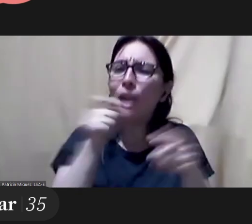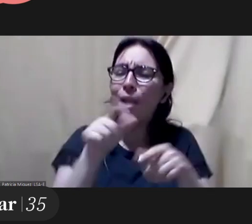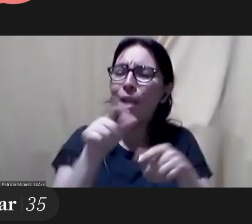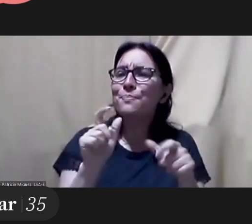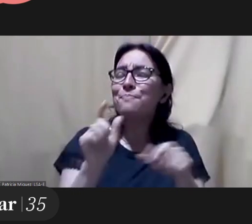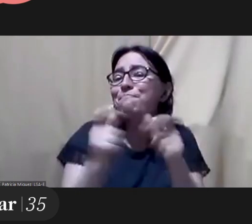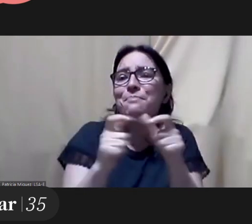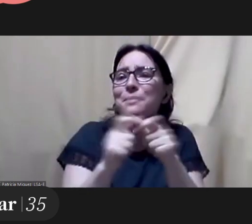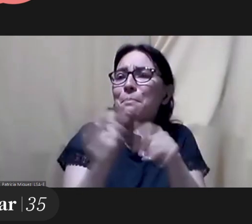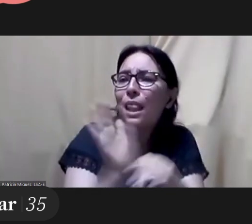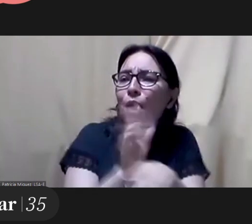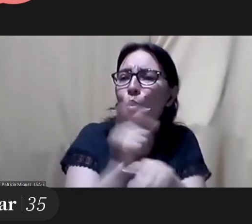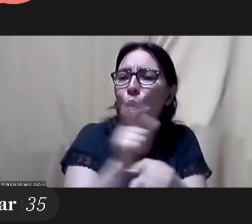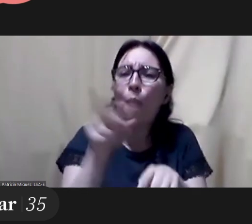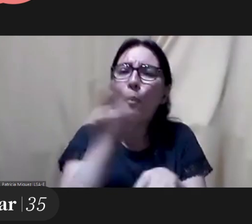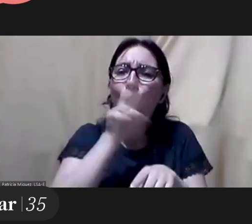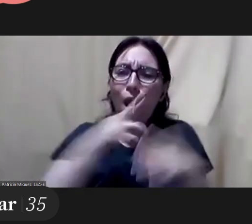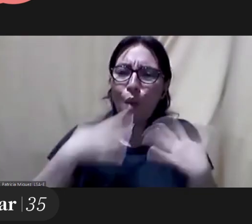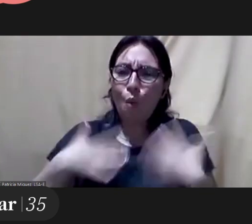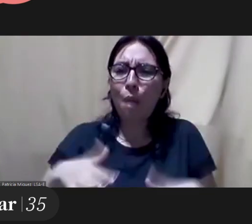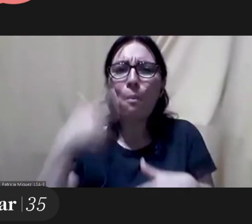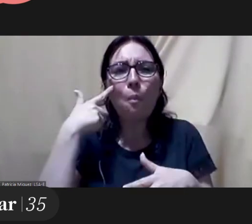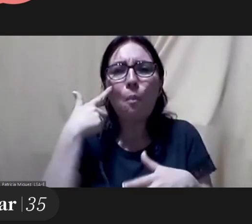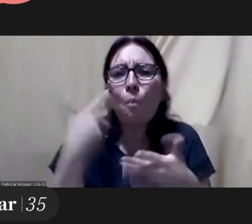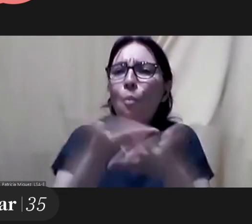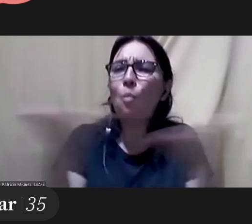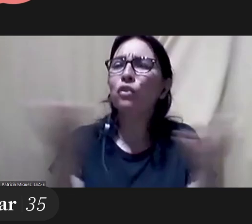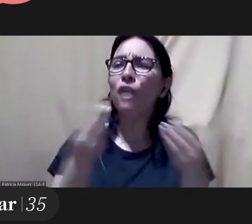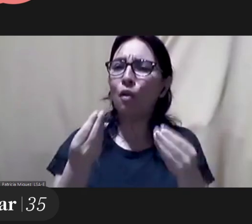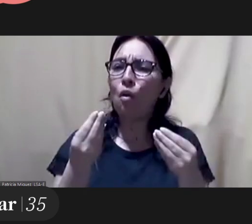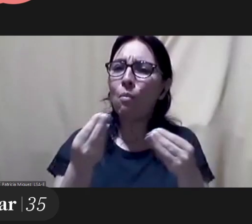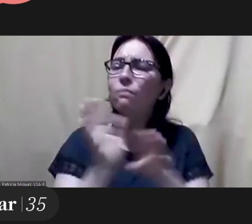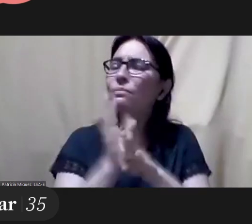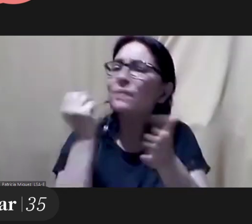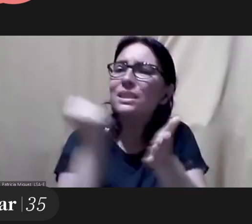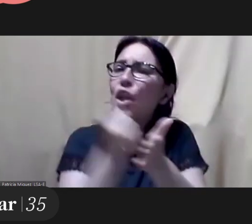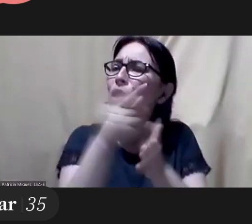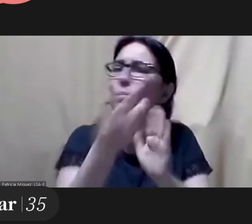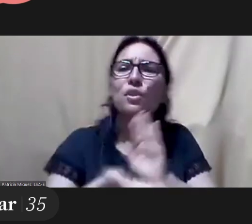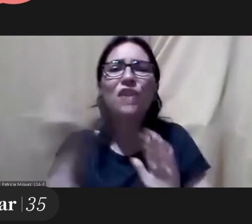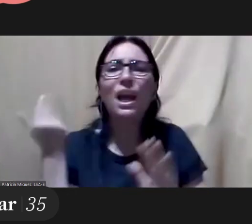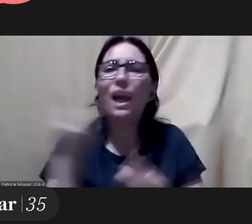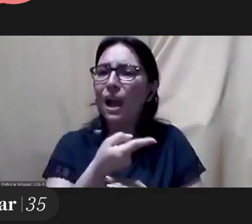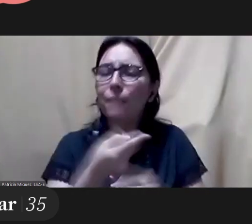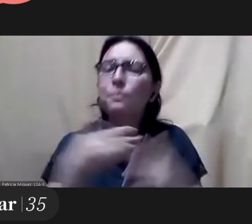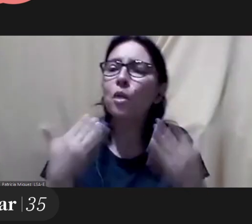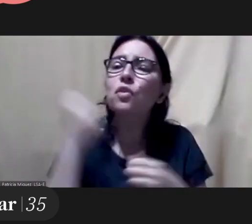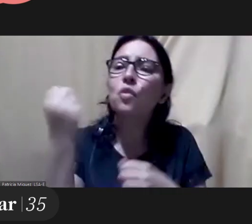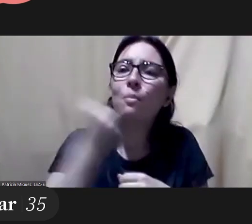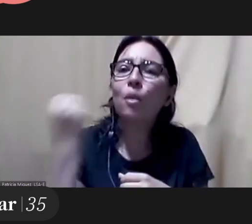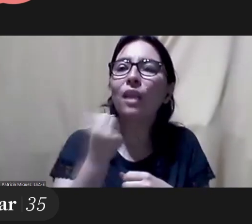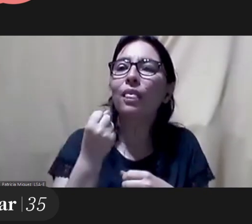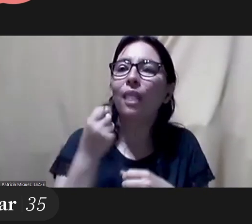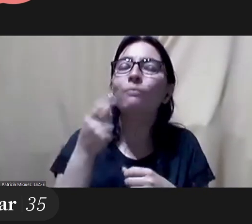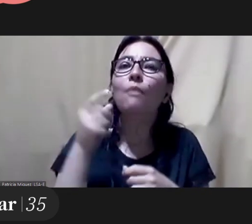body of women, how to represent tell stories and quit stereotypes. And for that, we need the diversity of